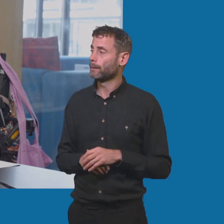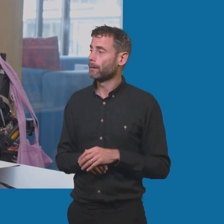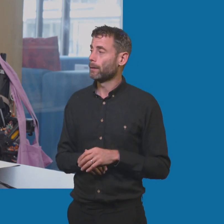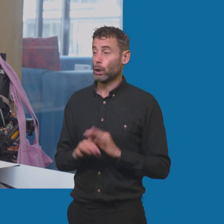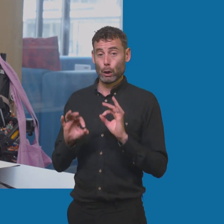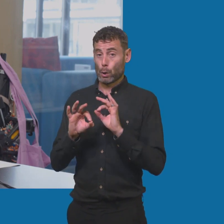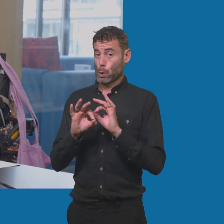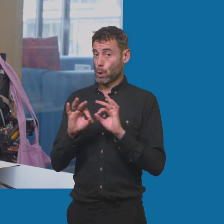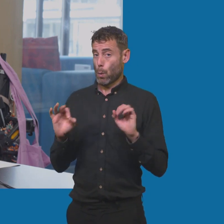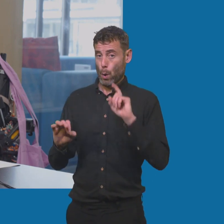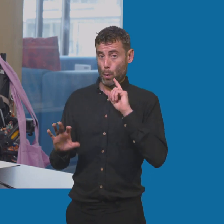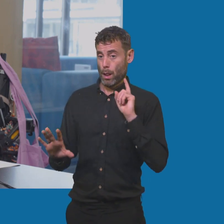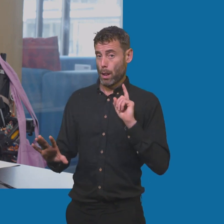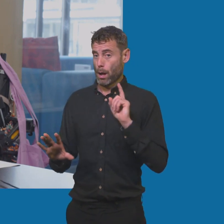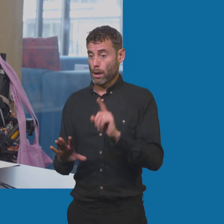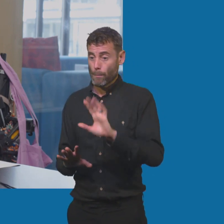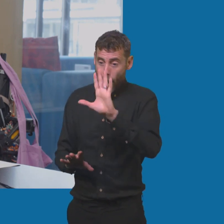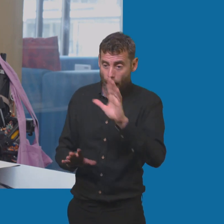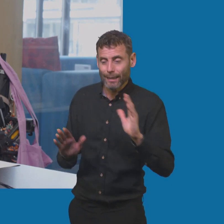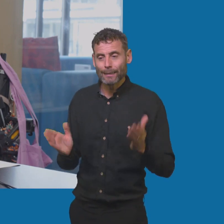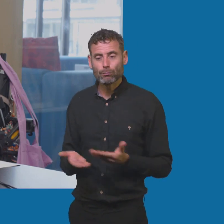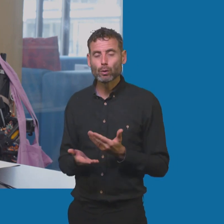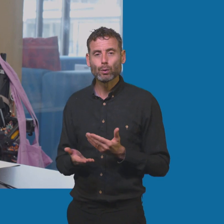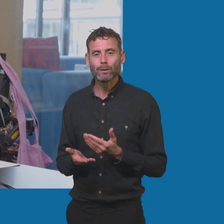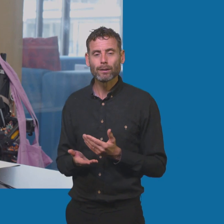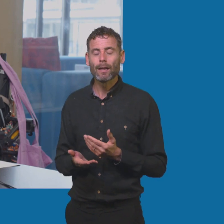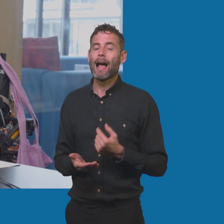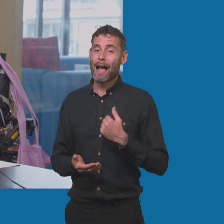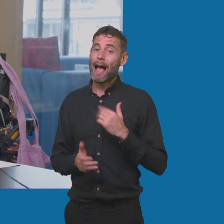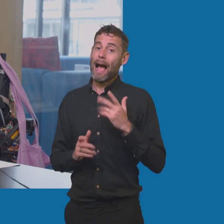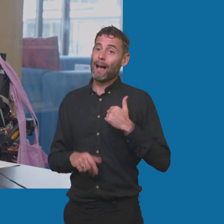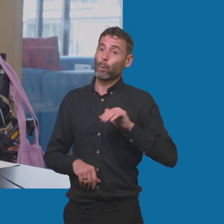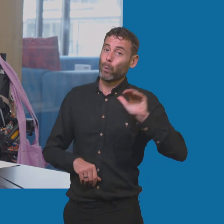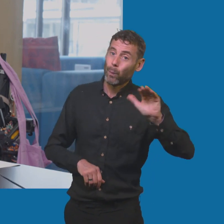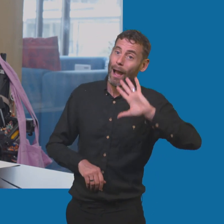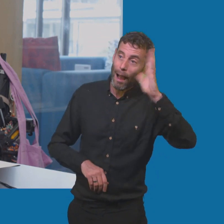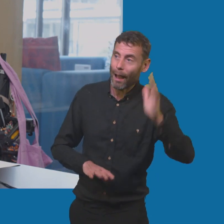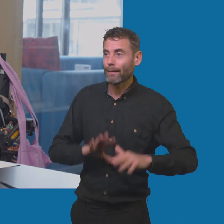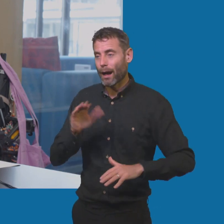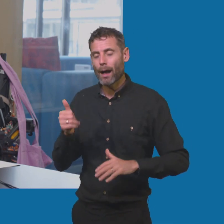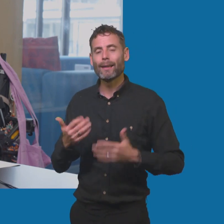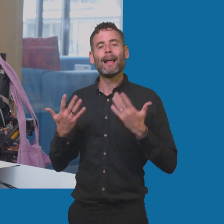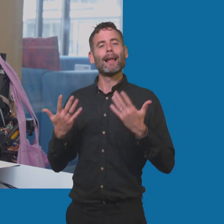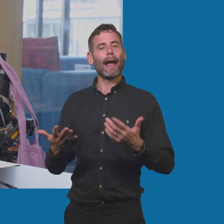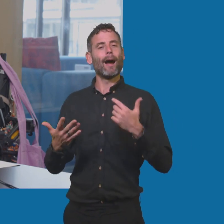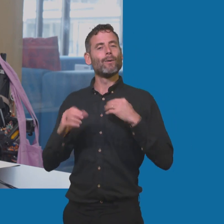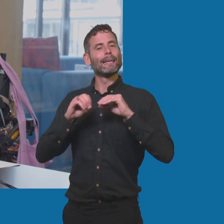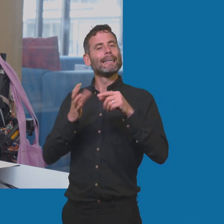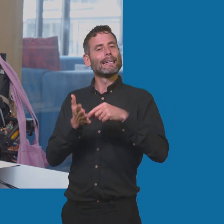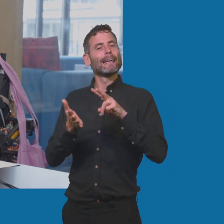me and introduce themselves. They do now because they're like, oh, you're on the telly but prior to that, you know, it would always be me that would have to instigate